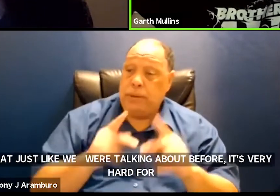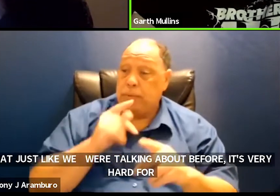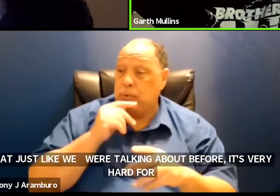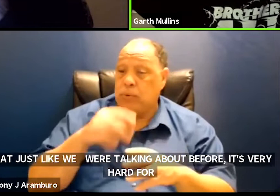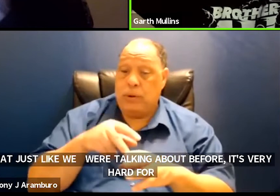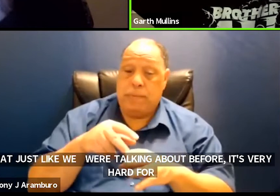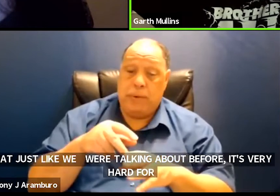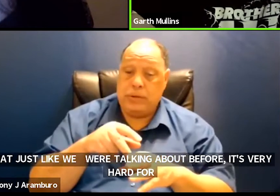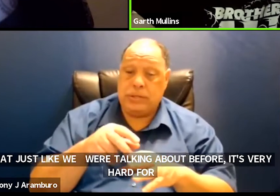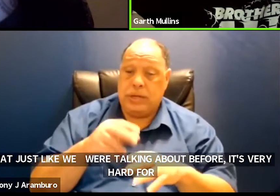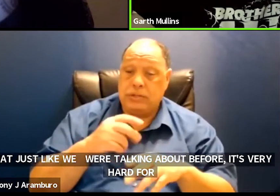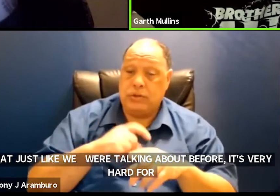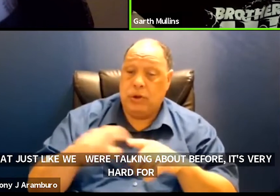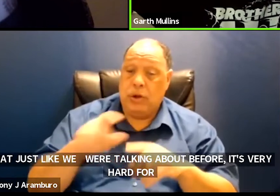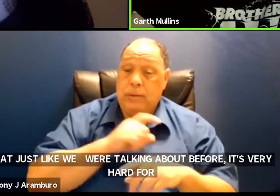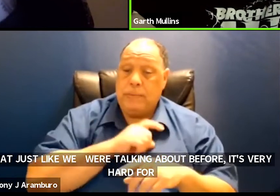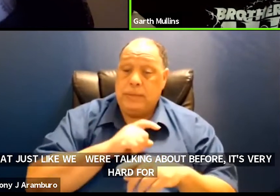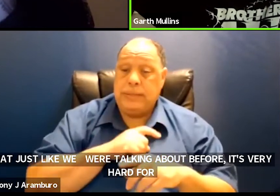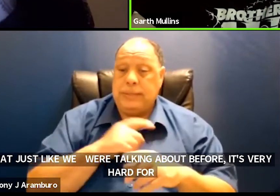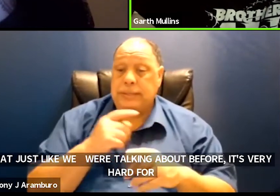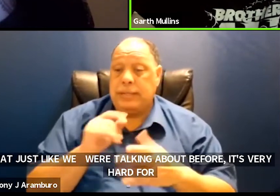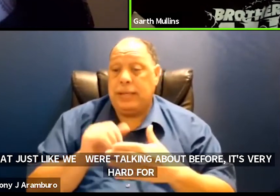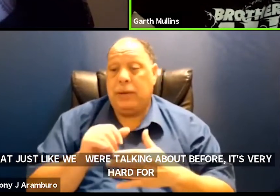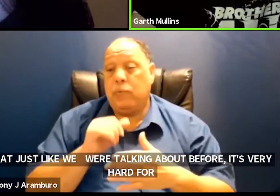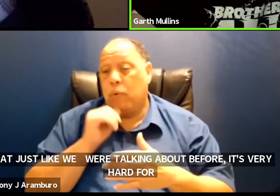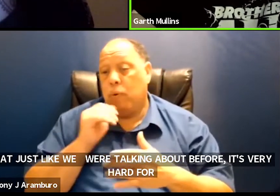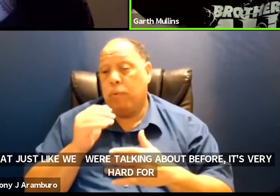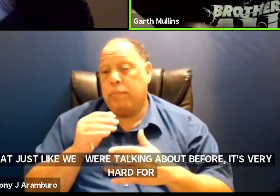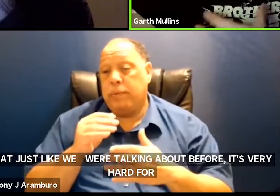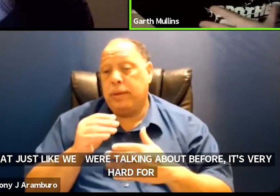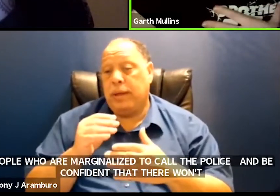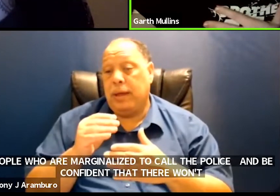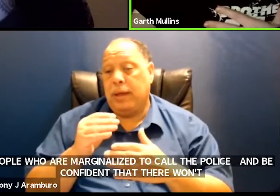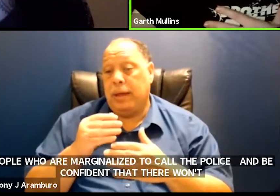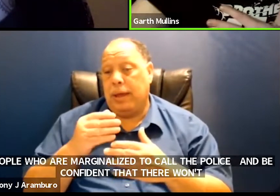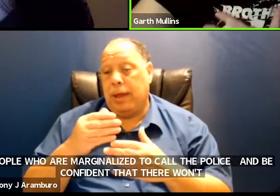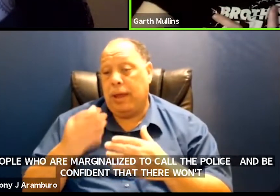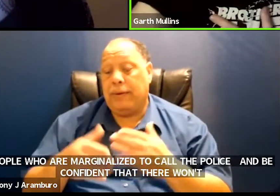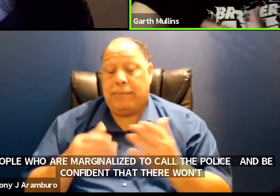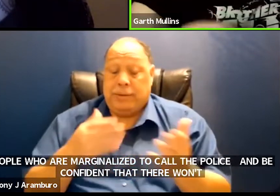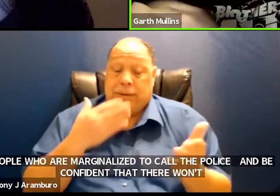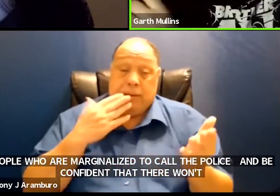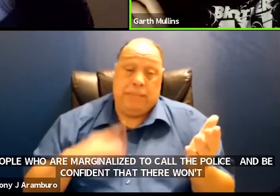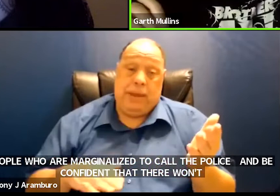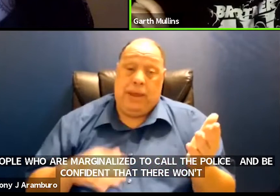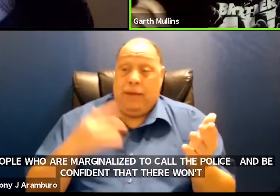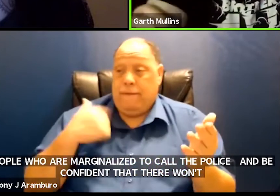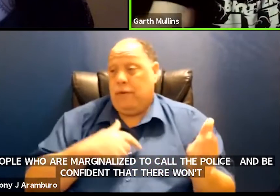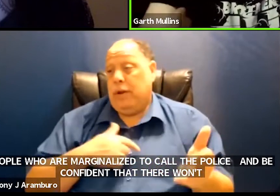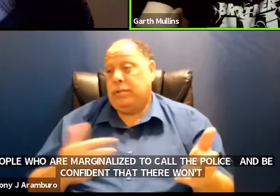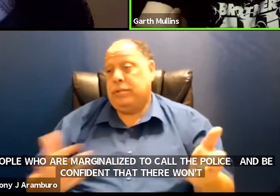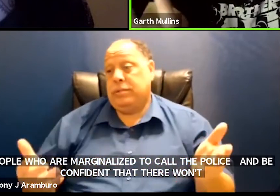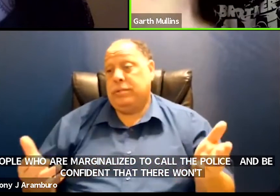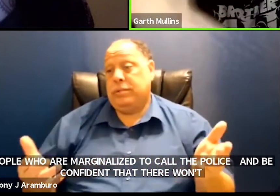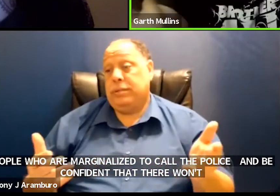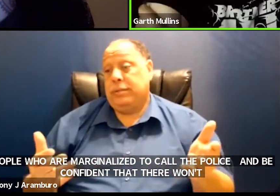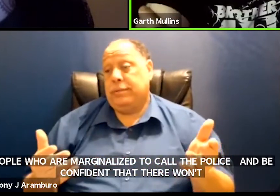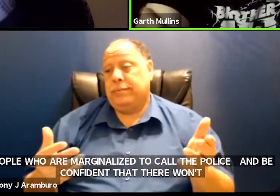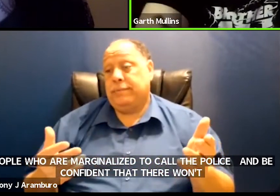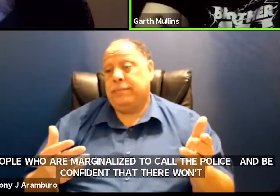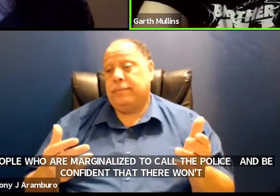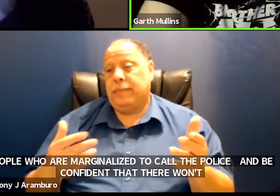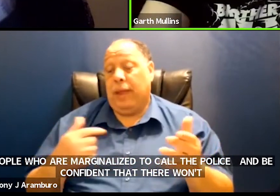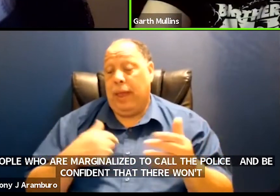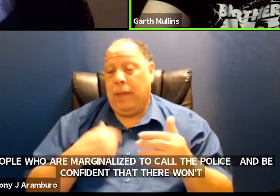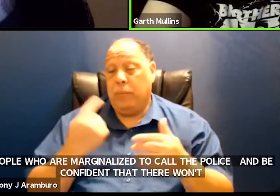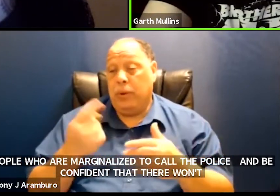and be confident that there won't be an outcome that could be just bad for for us um so i'm one of those people